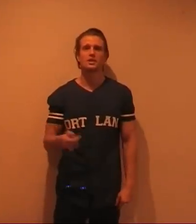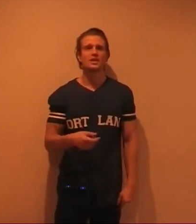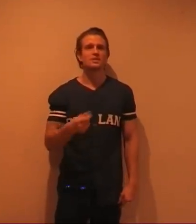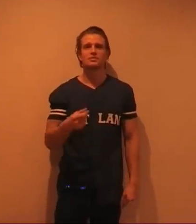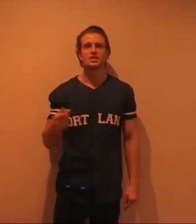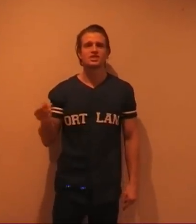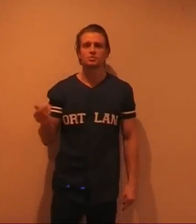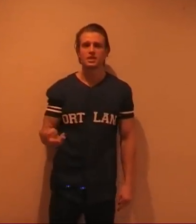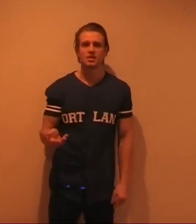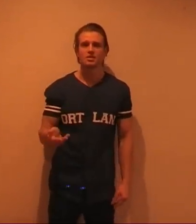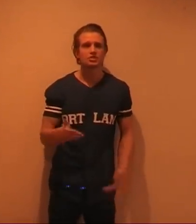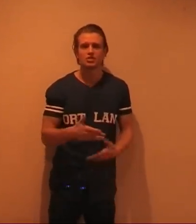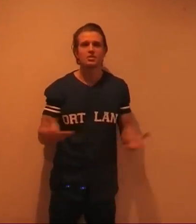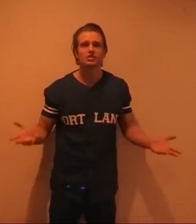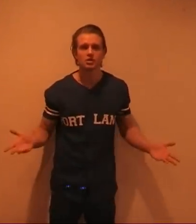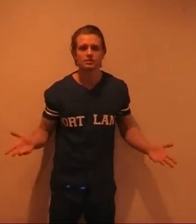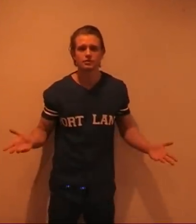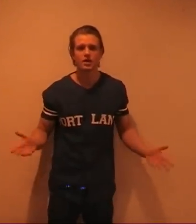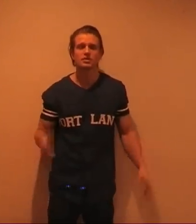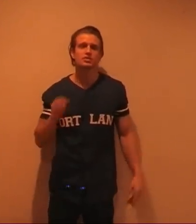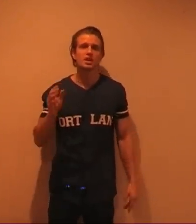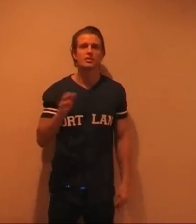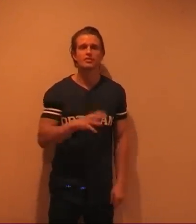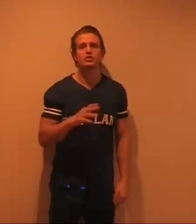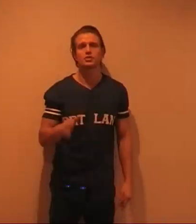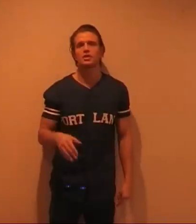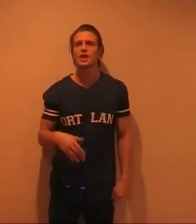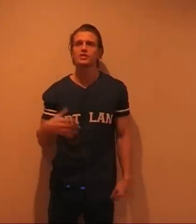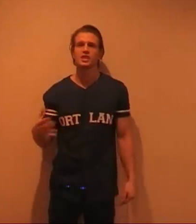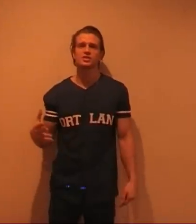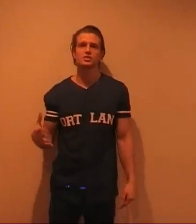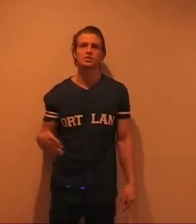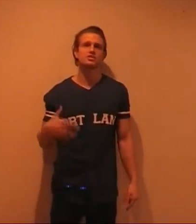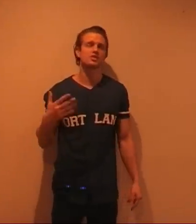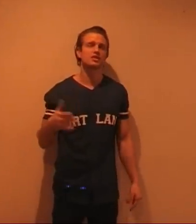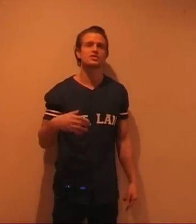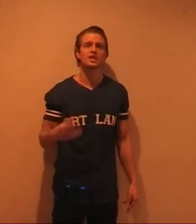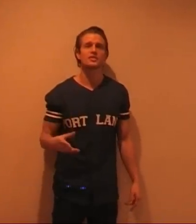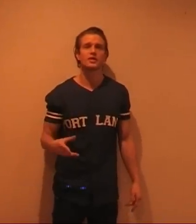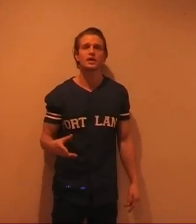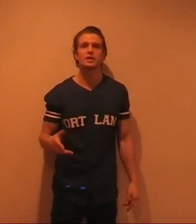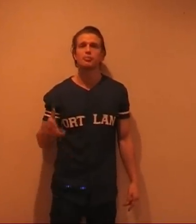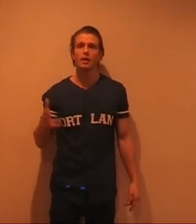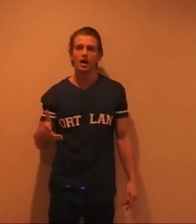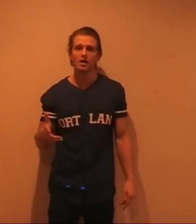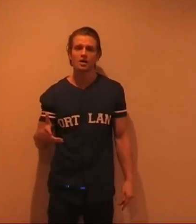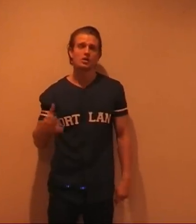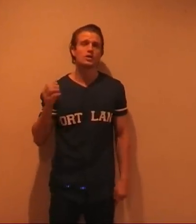shitty sweetener. Just don't eat sugar. Right. Stay away from the sugar. Yeah. It tastes good. It's nice. It's satisfying. But looking